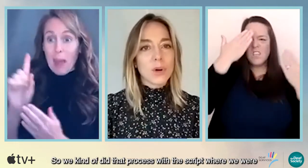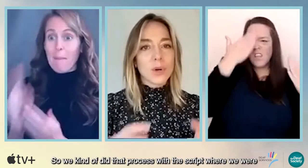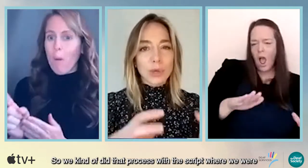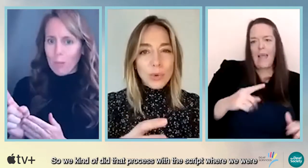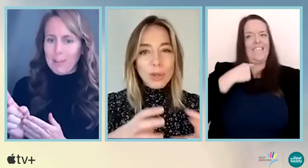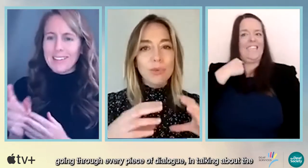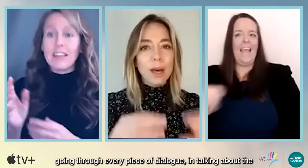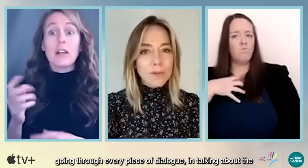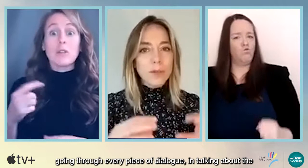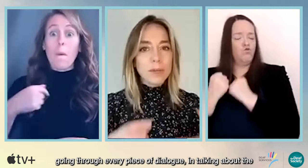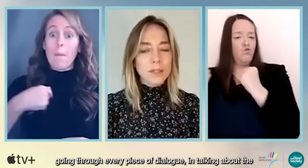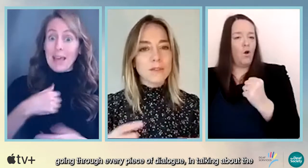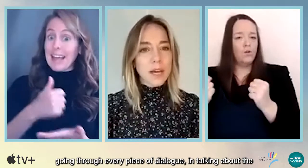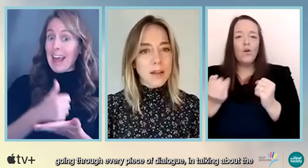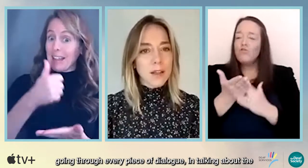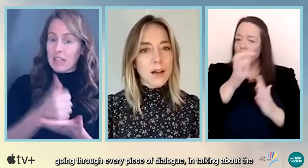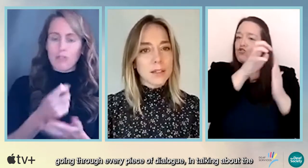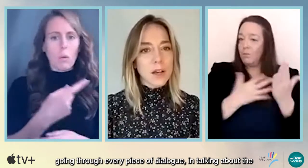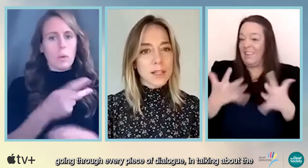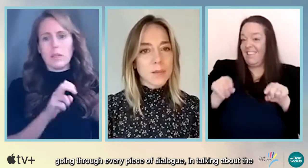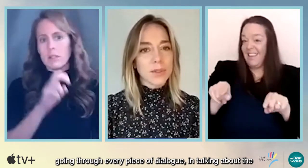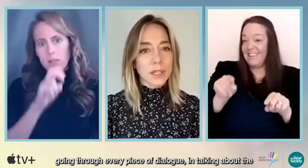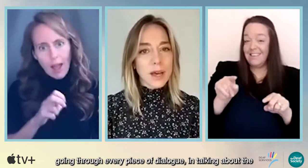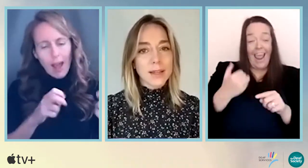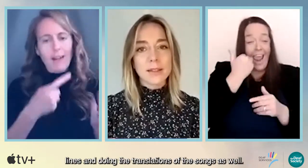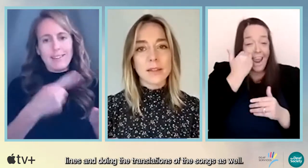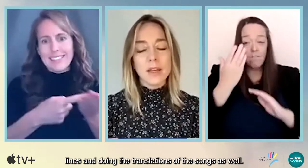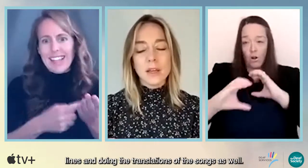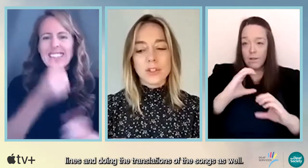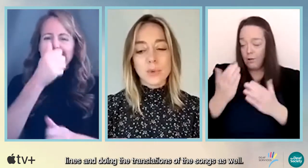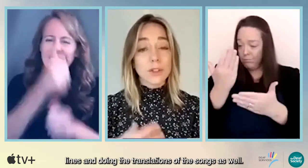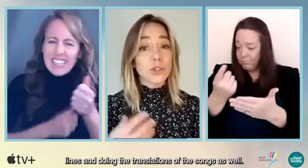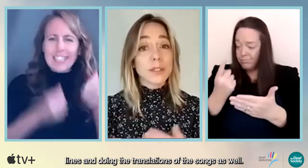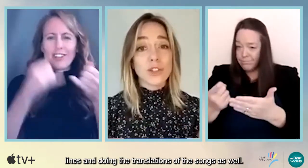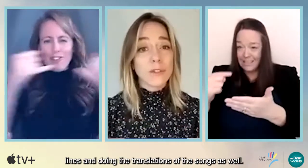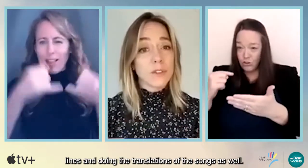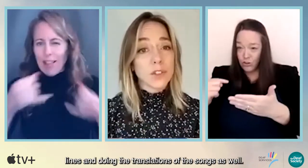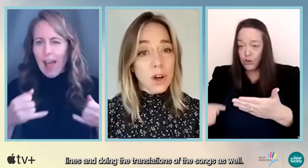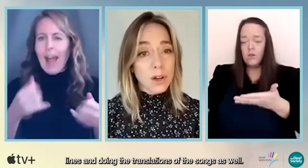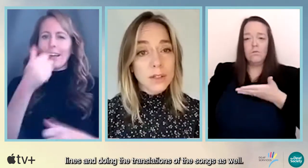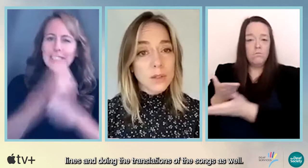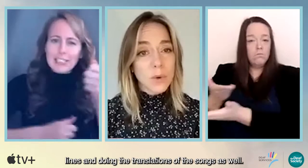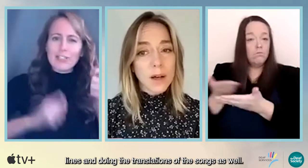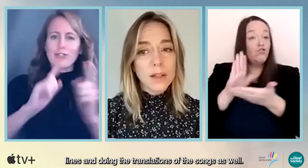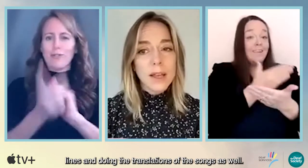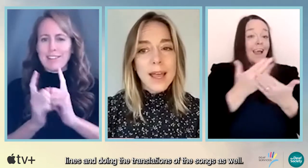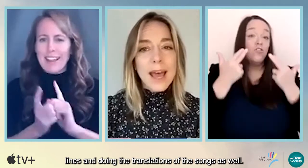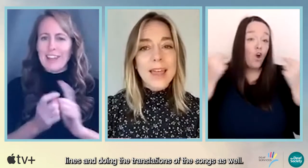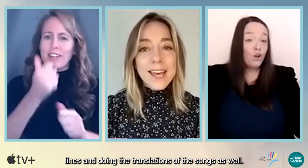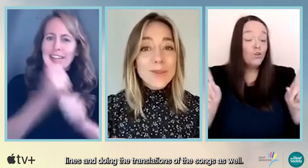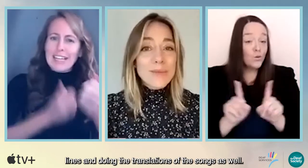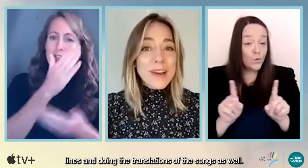where we were going through every piece of dialogue and talking about the lines and doing the translation of the songs as well.